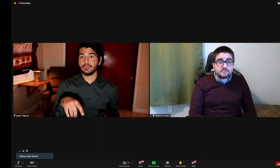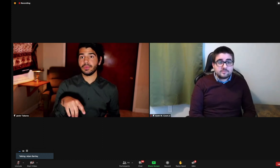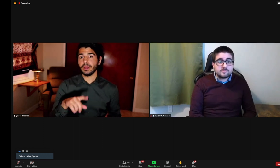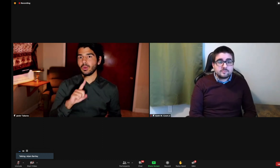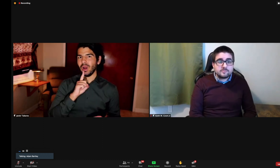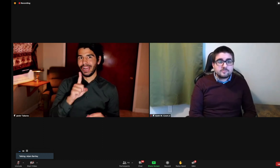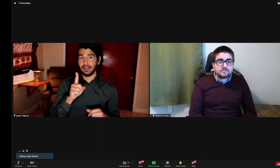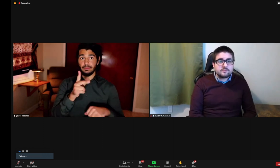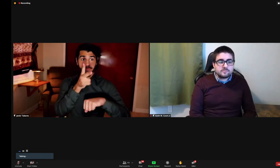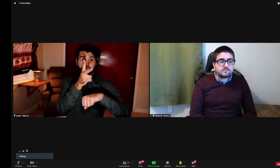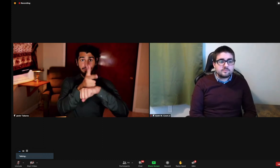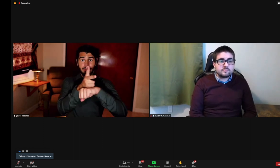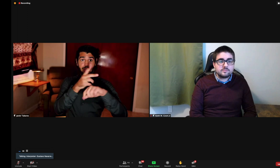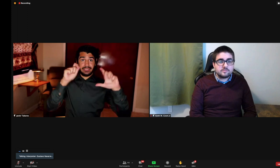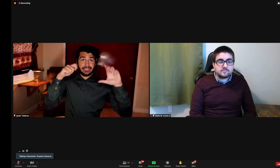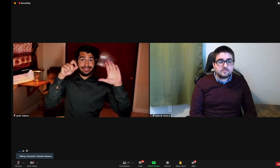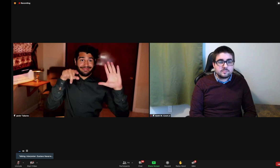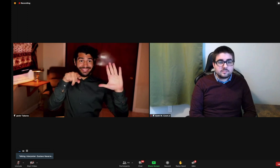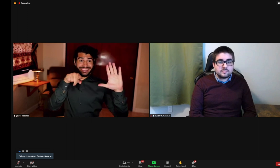I mean, you're absolutely right. It is definitely different.